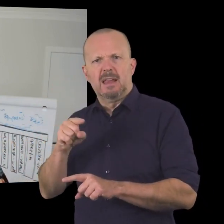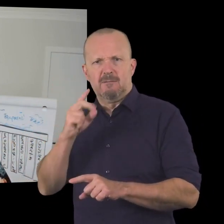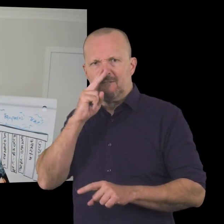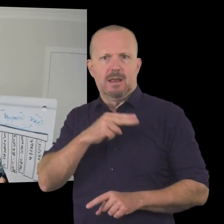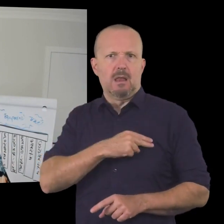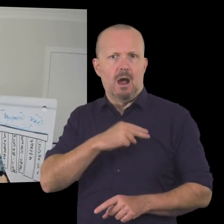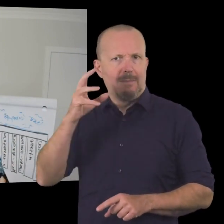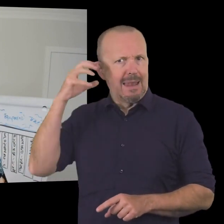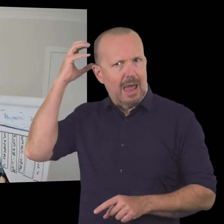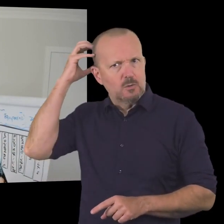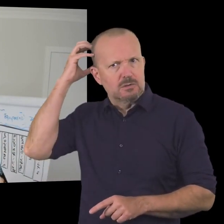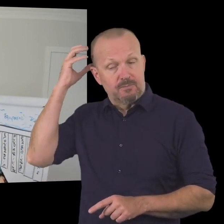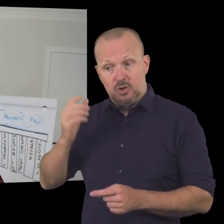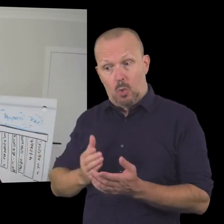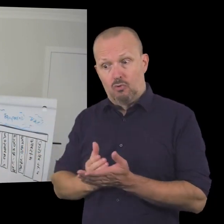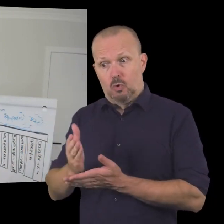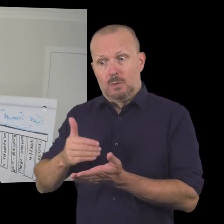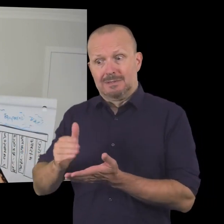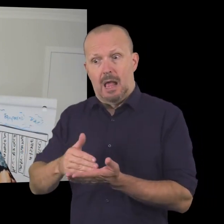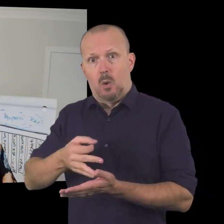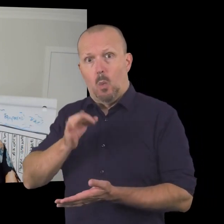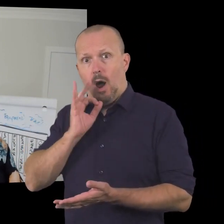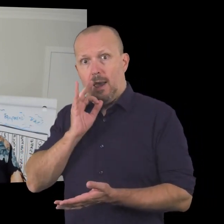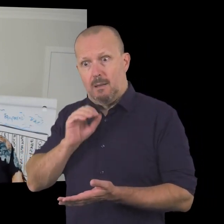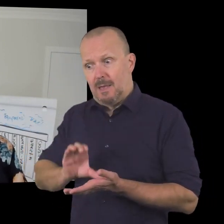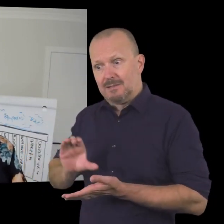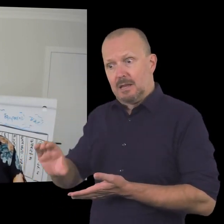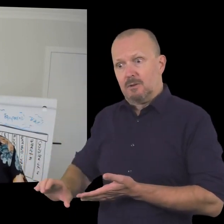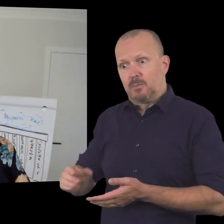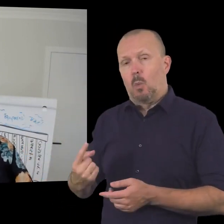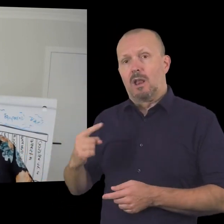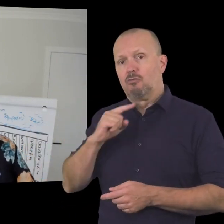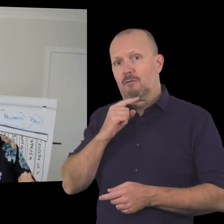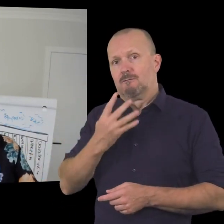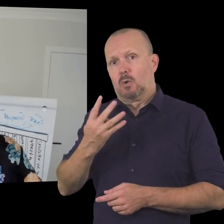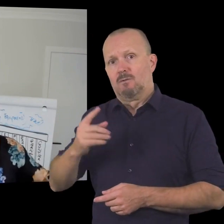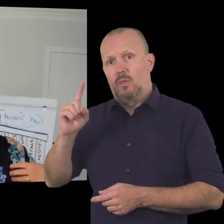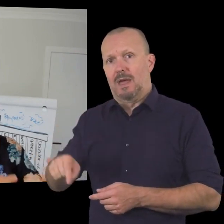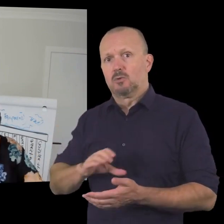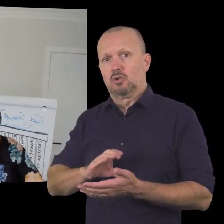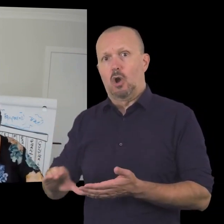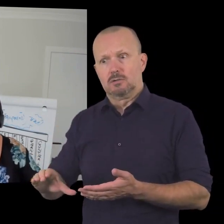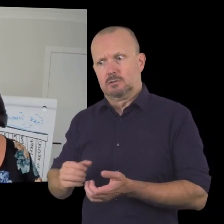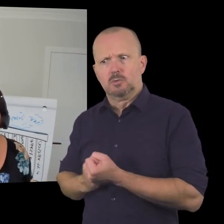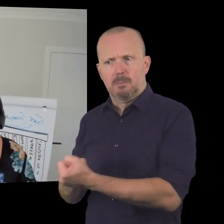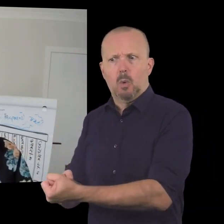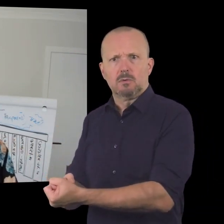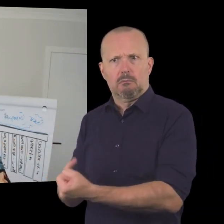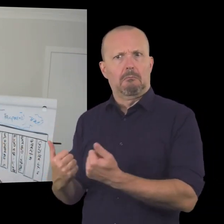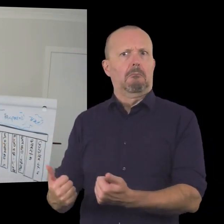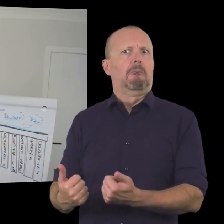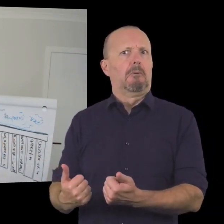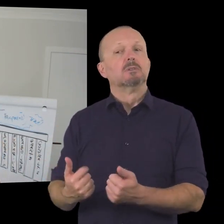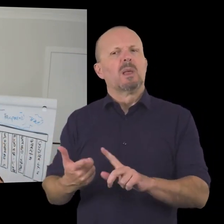and through the sales of their wine they've contributed 145 000 so far to hagar international to help them do what they do